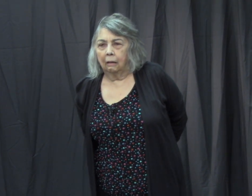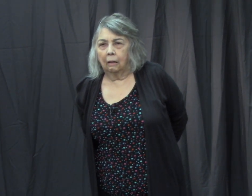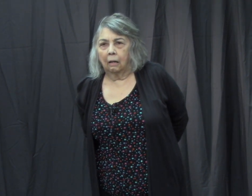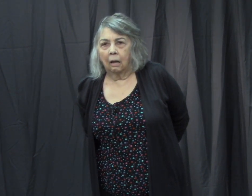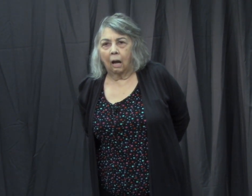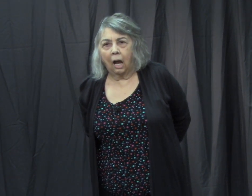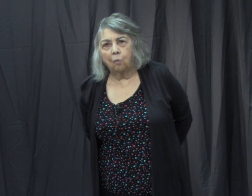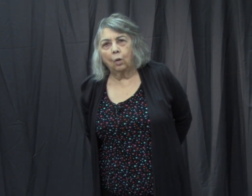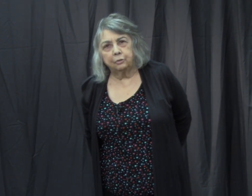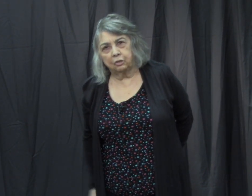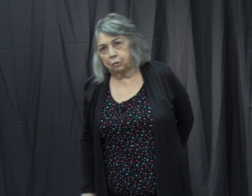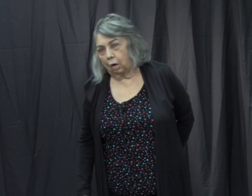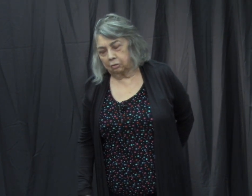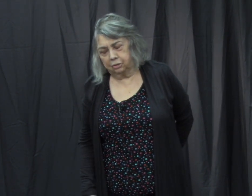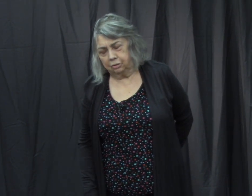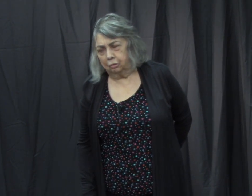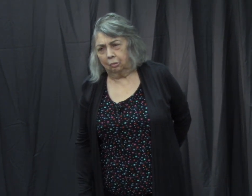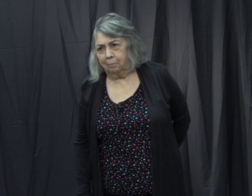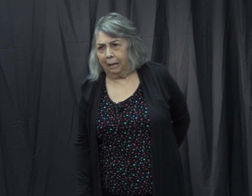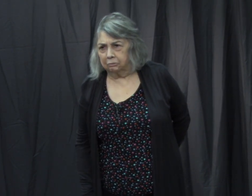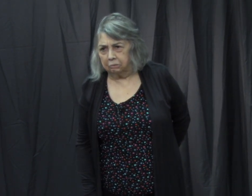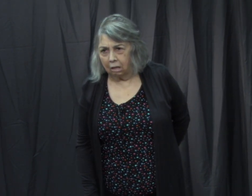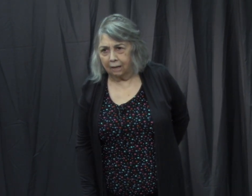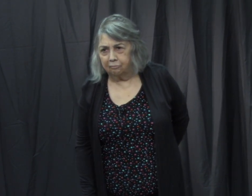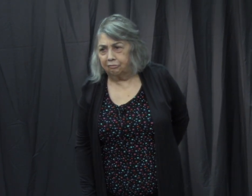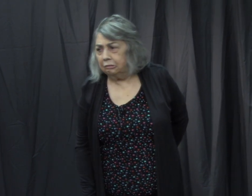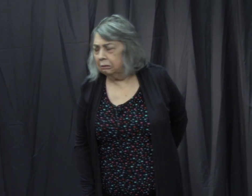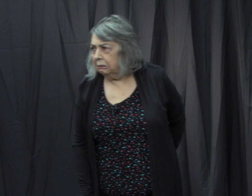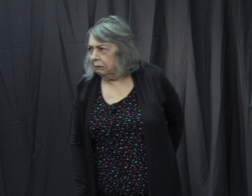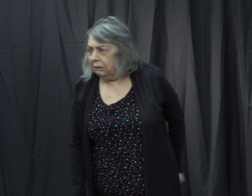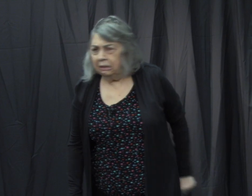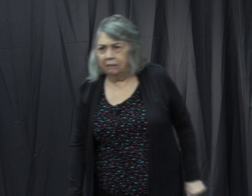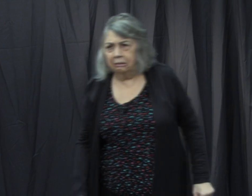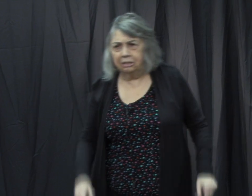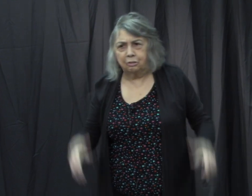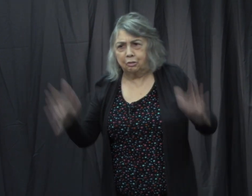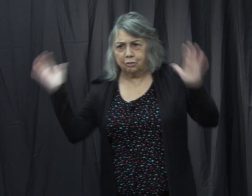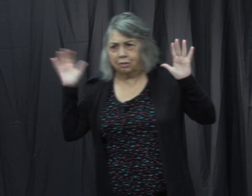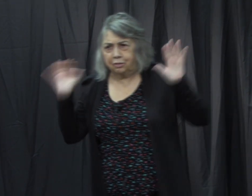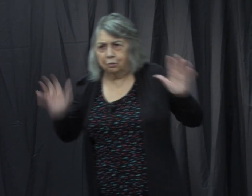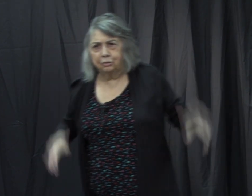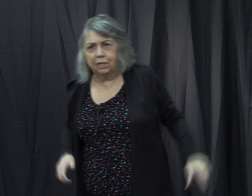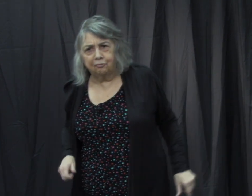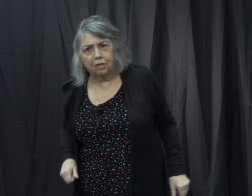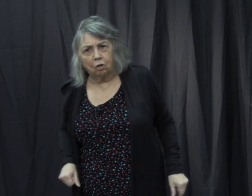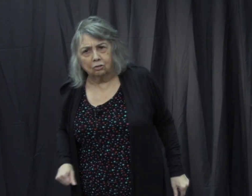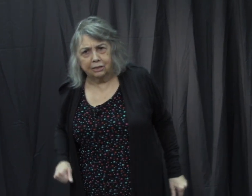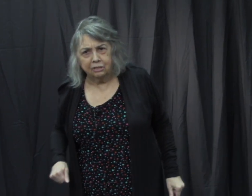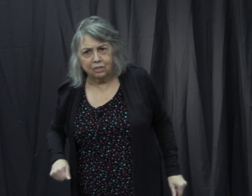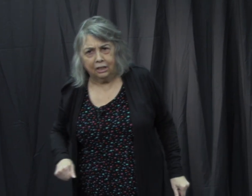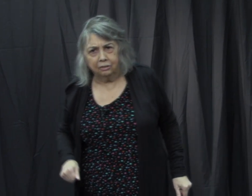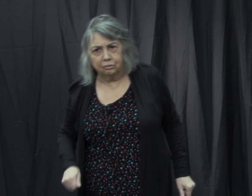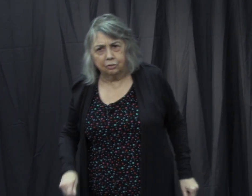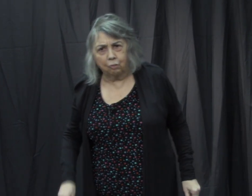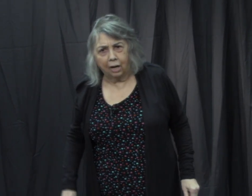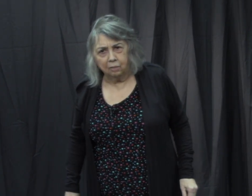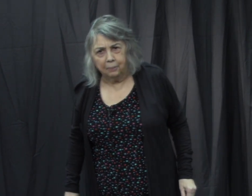I want to talk to you about life. It's just too difficult, isn't it, to try to be